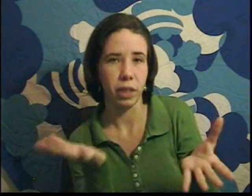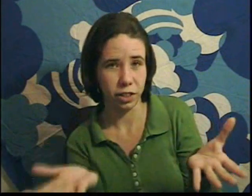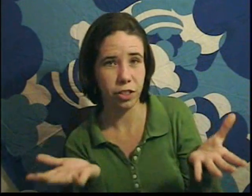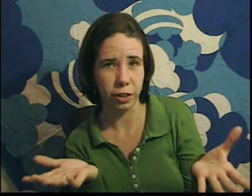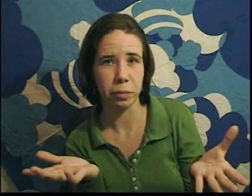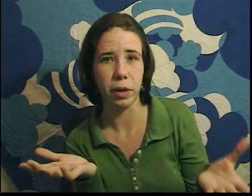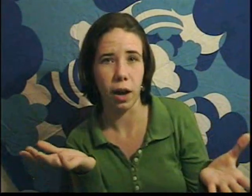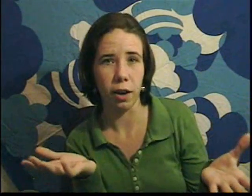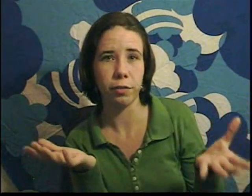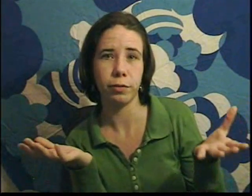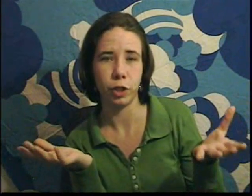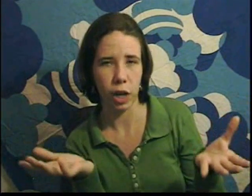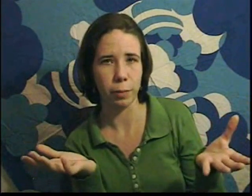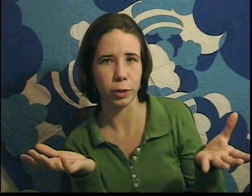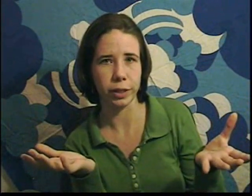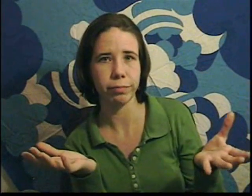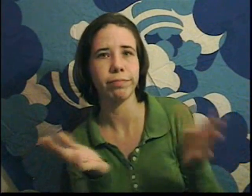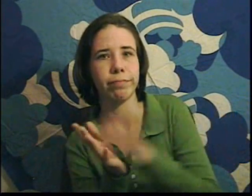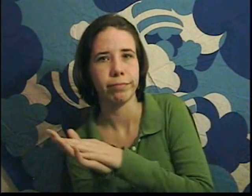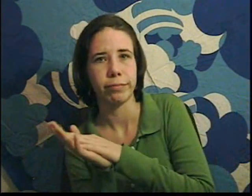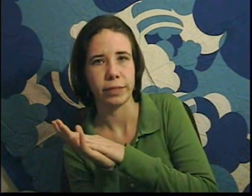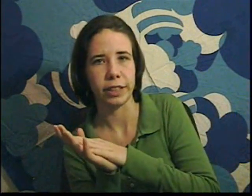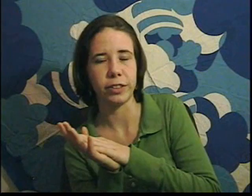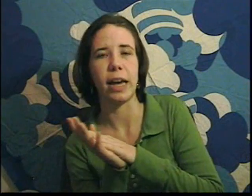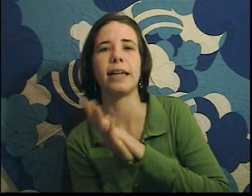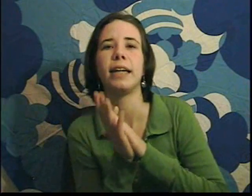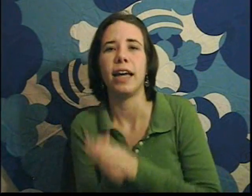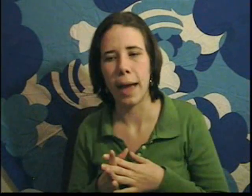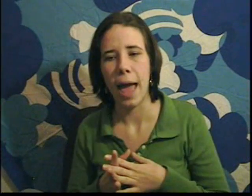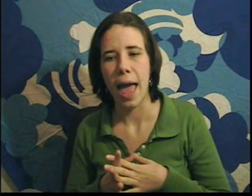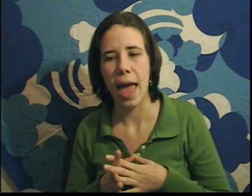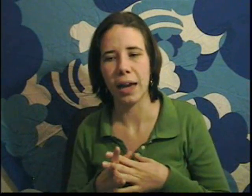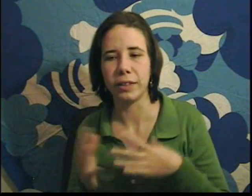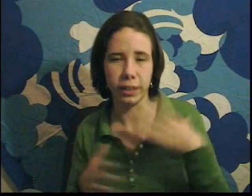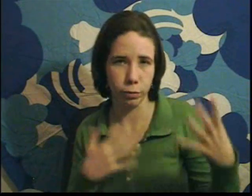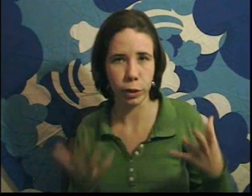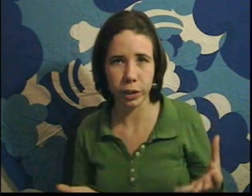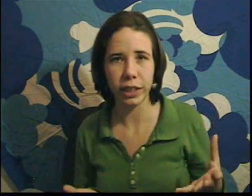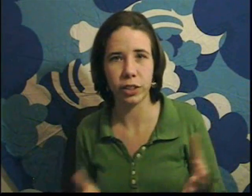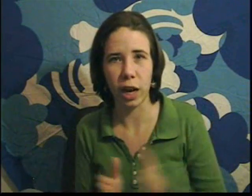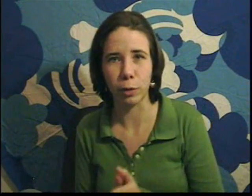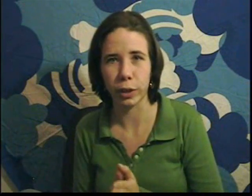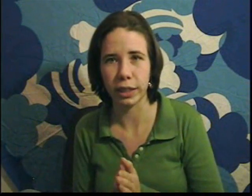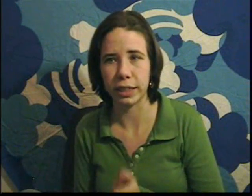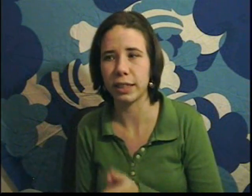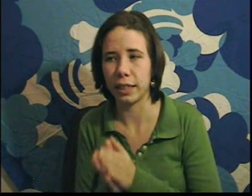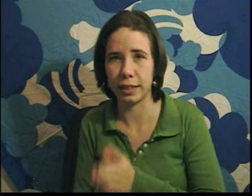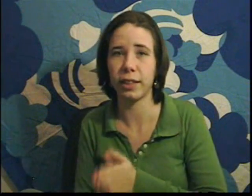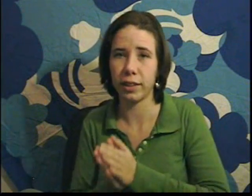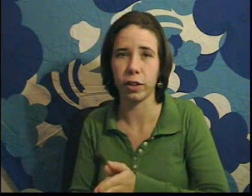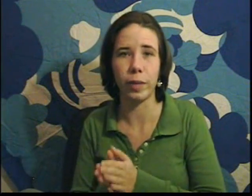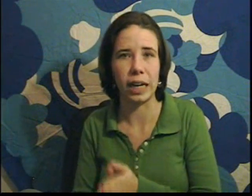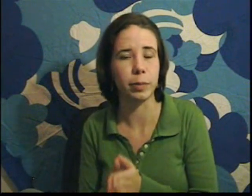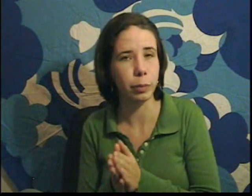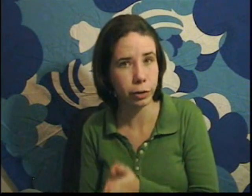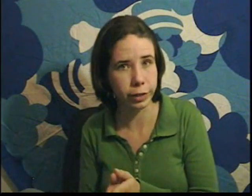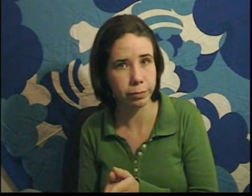It's a theorem of geometry, like you said. And in Euclidean geometry, at least, this is a theorem that has been proven.